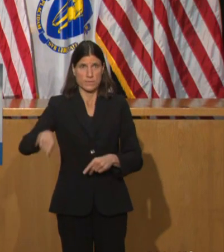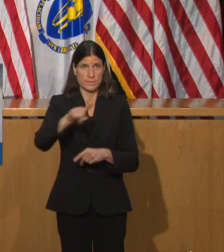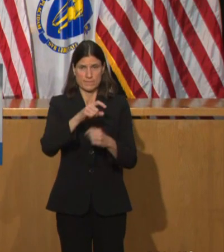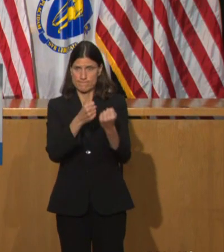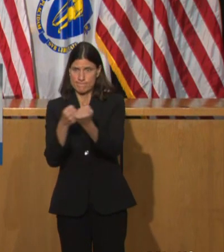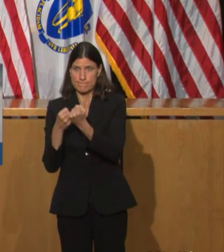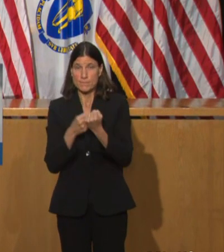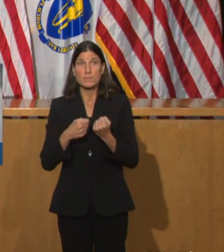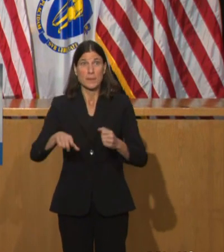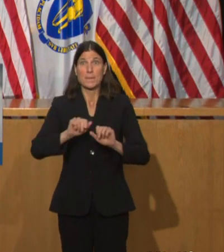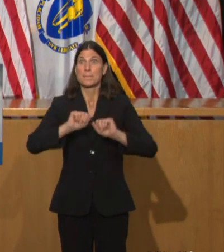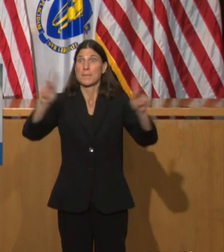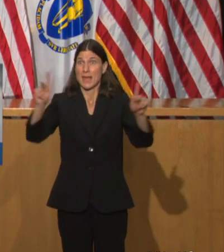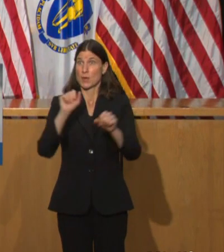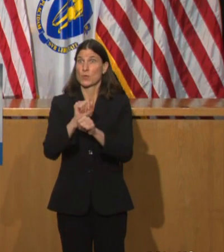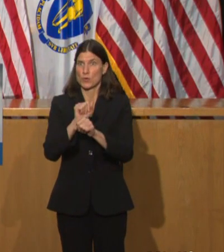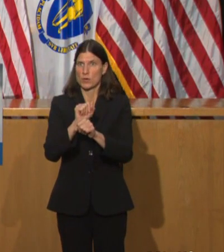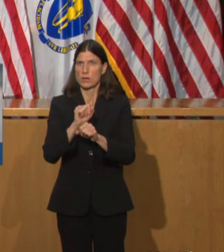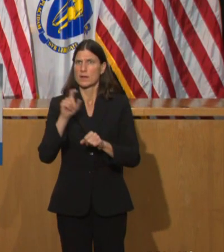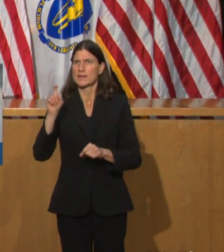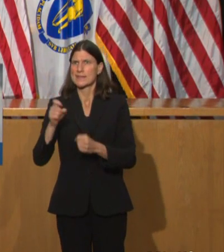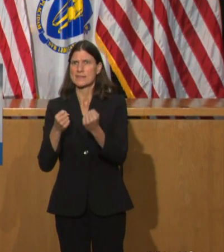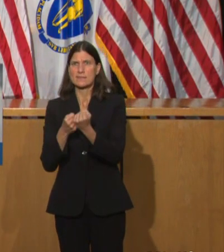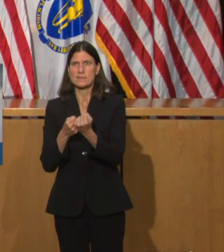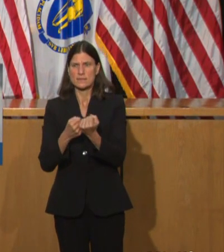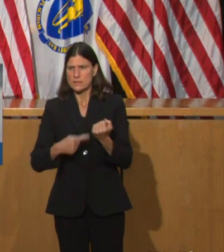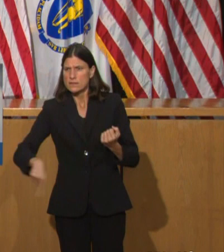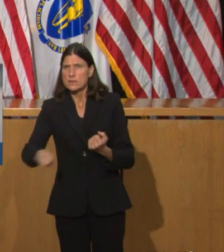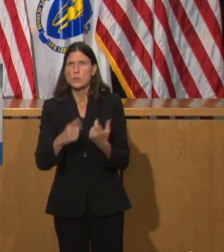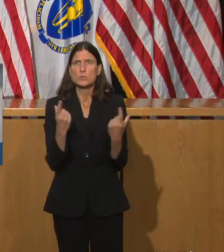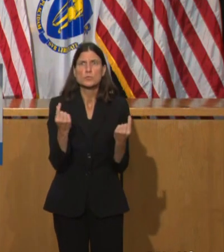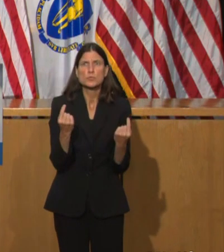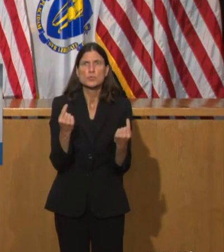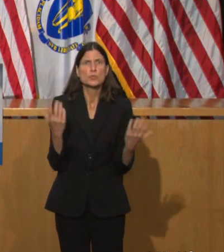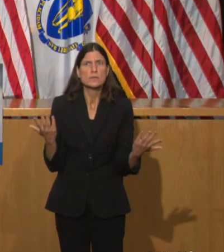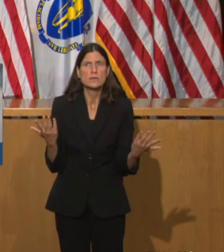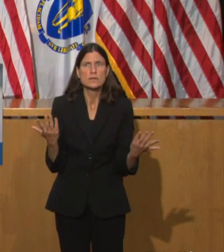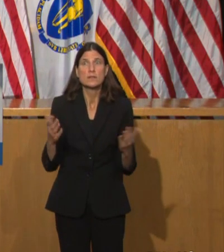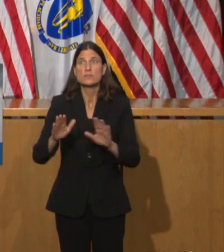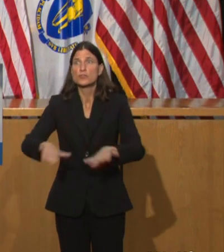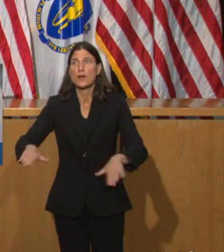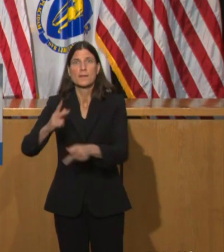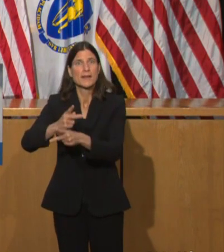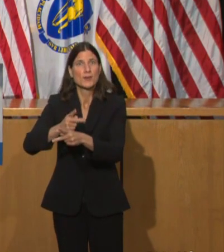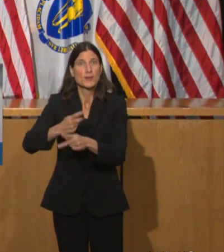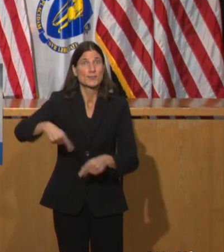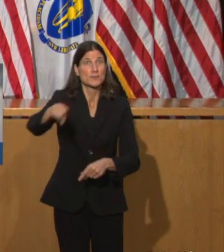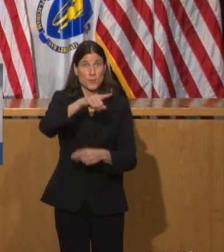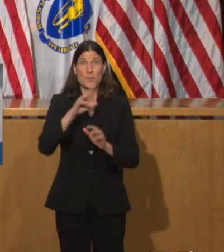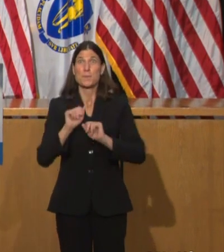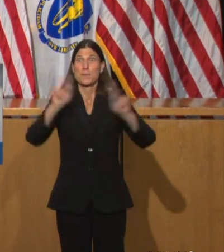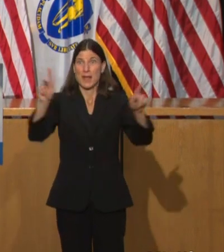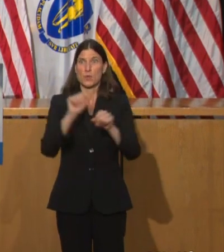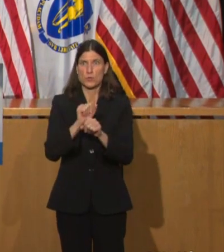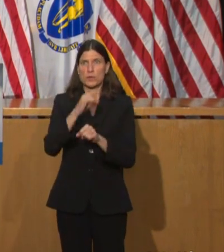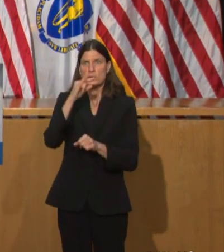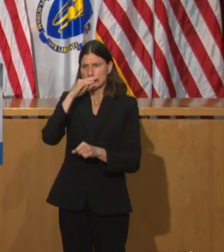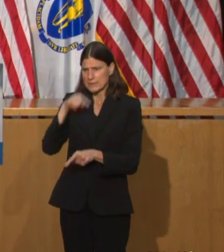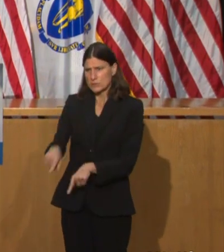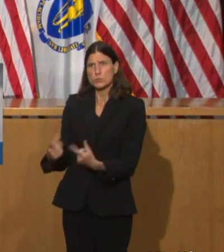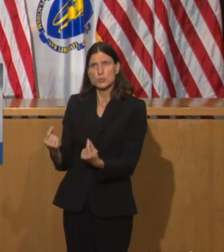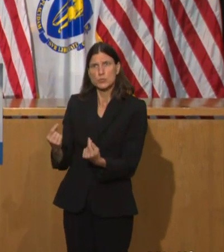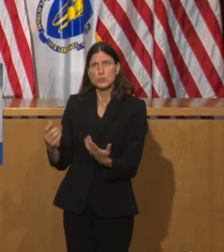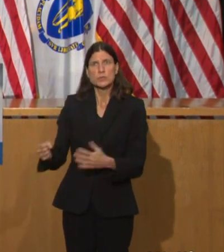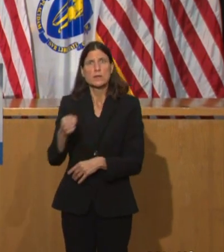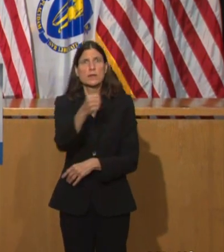our administration will also release guidance for child care, recreational summer camps, and youth programs. These programs can